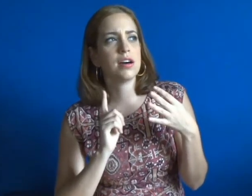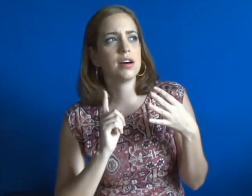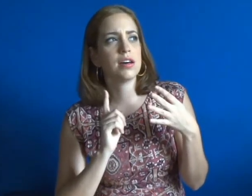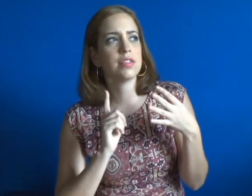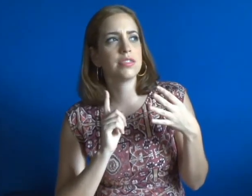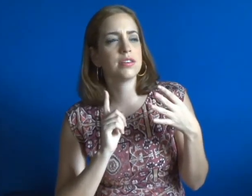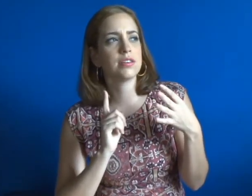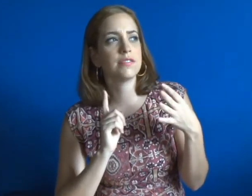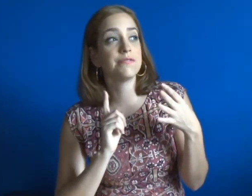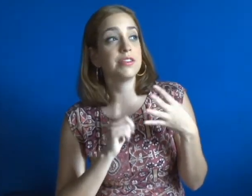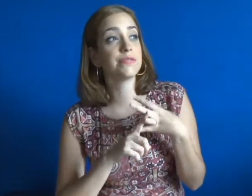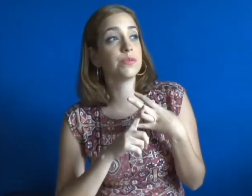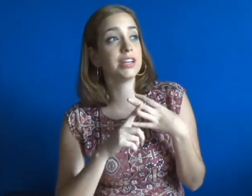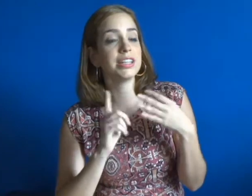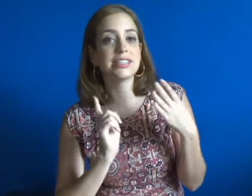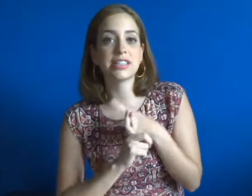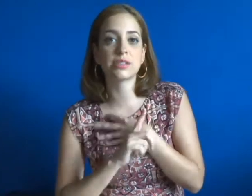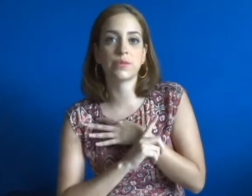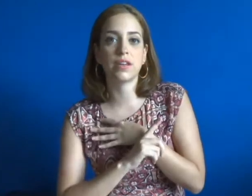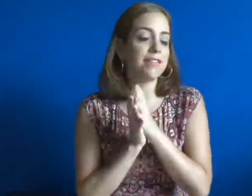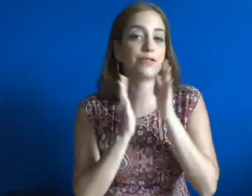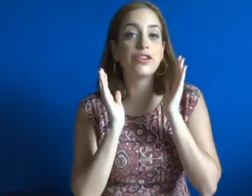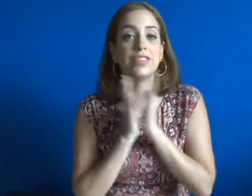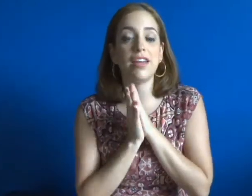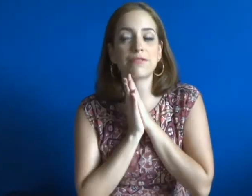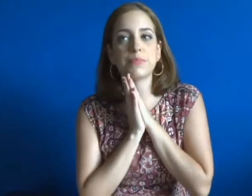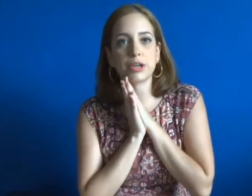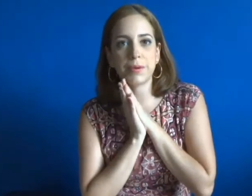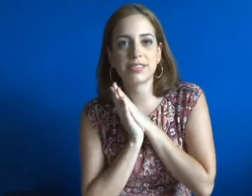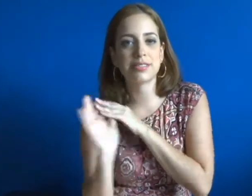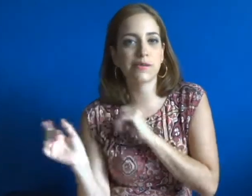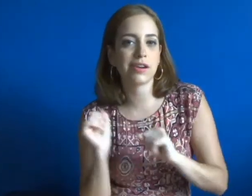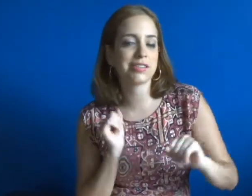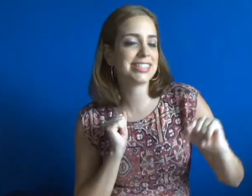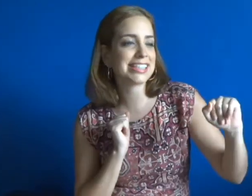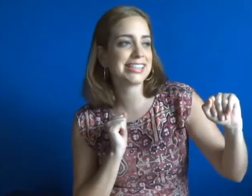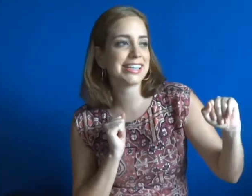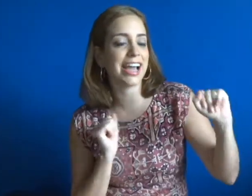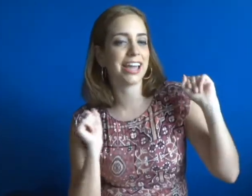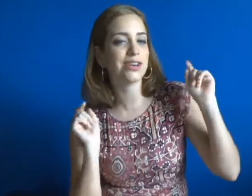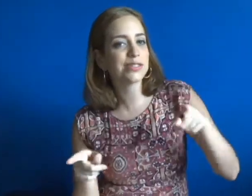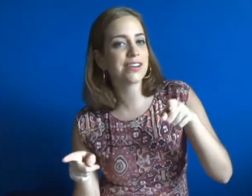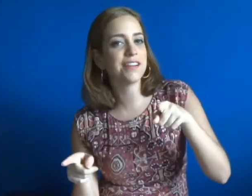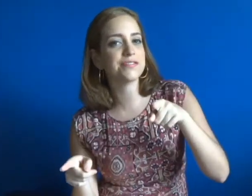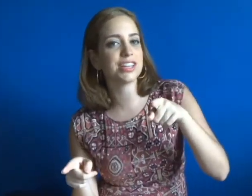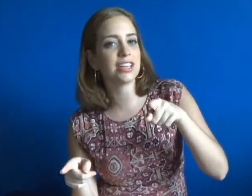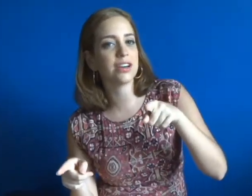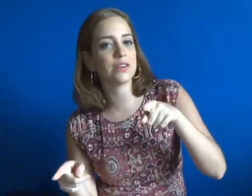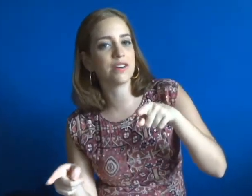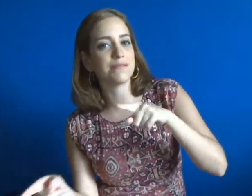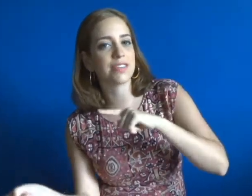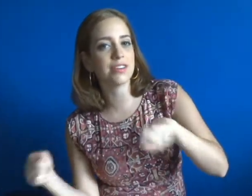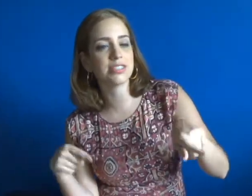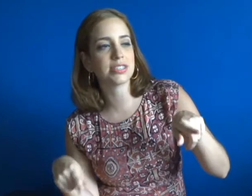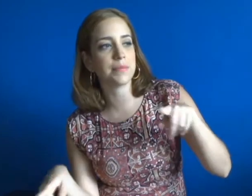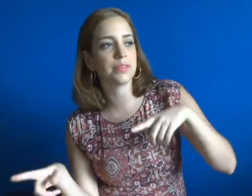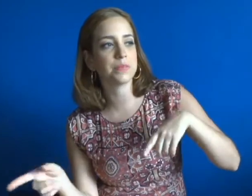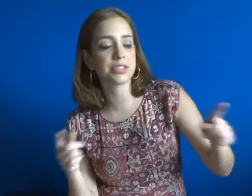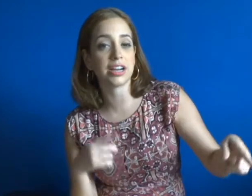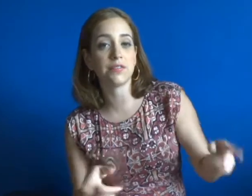the fifth one and the sixth one. Then for Bookmask 2016 I also have a video of my thoughts about the books that I